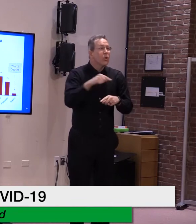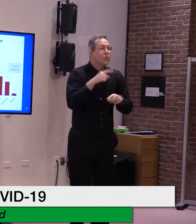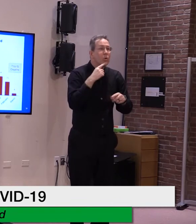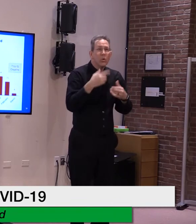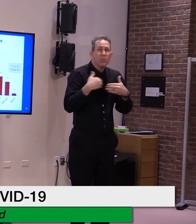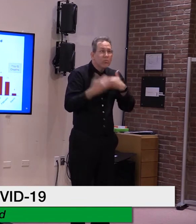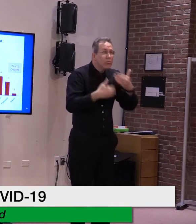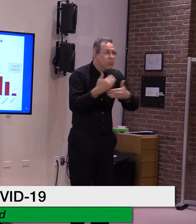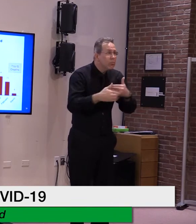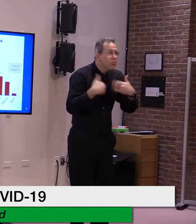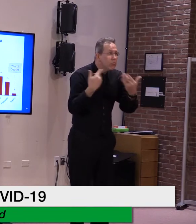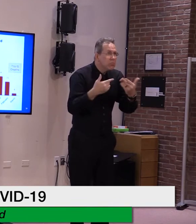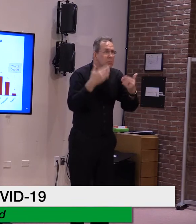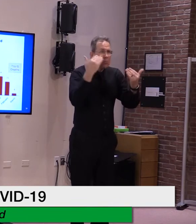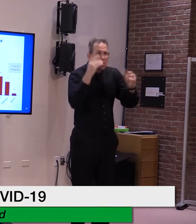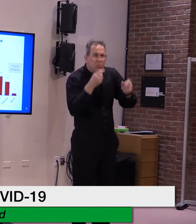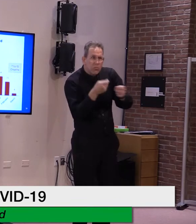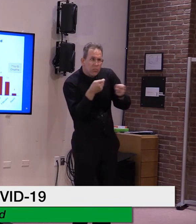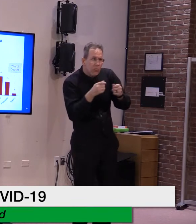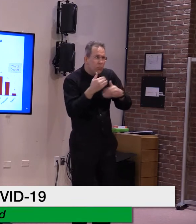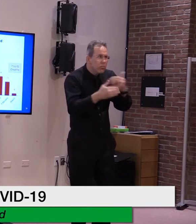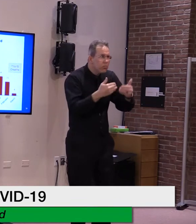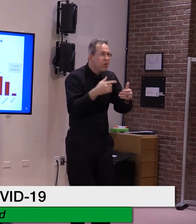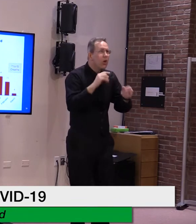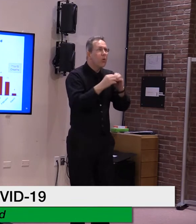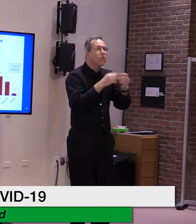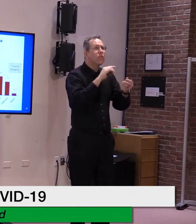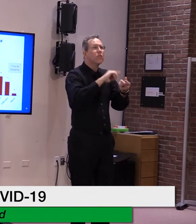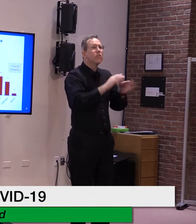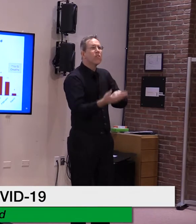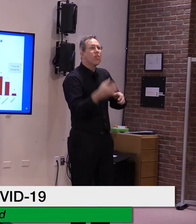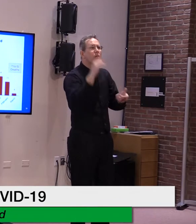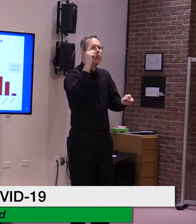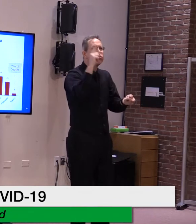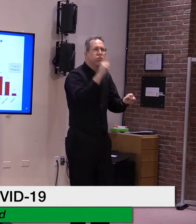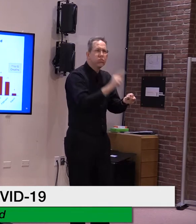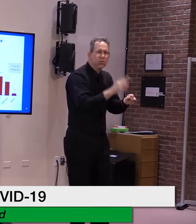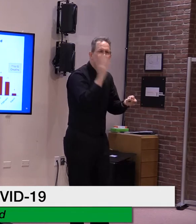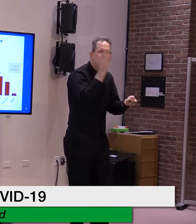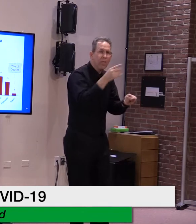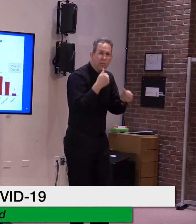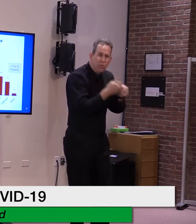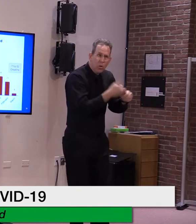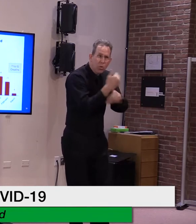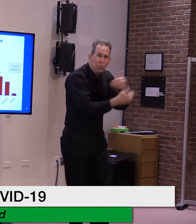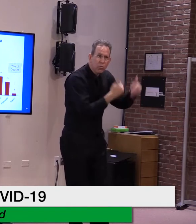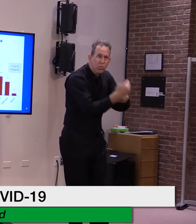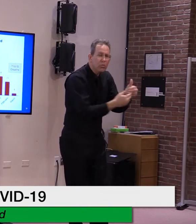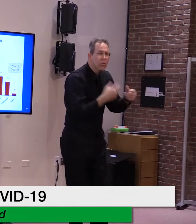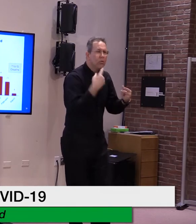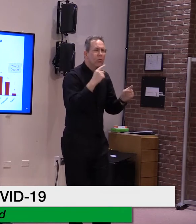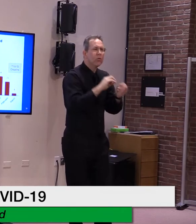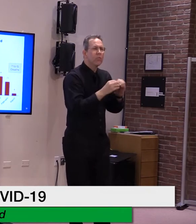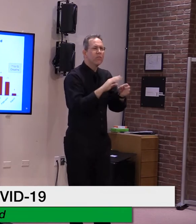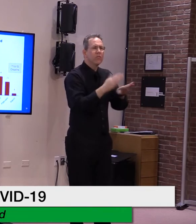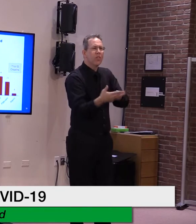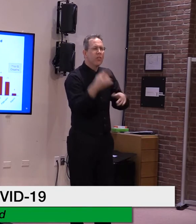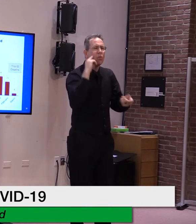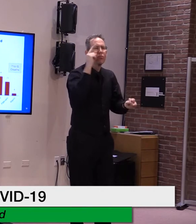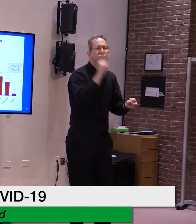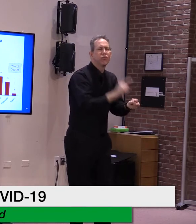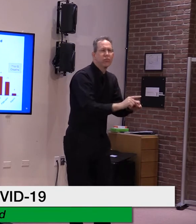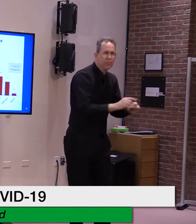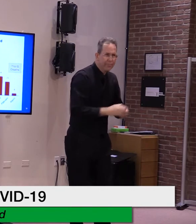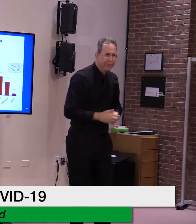the COVID fatality rates in Vermont will drop for the rest of the rest month and into the future, with March